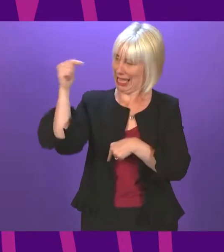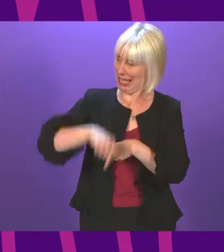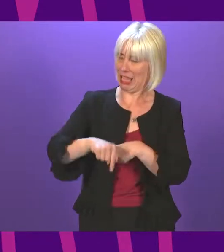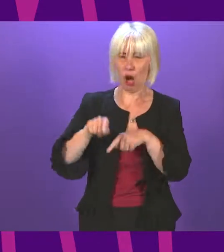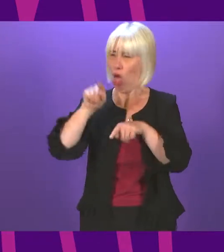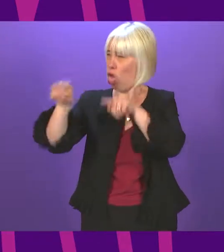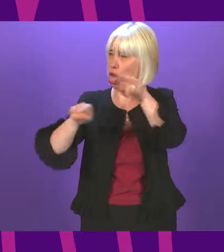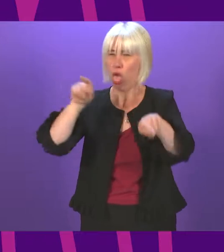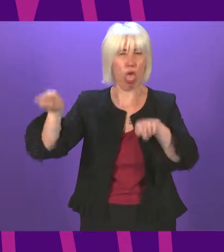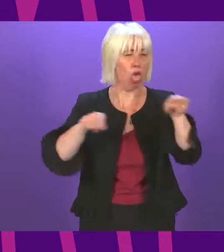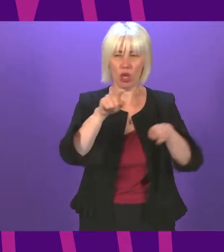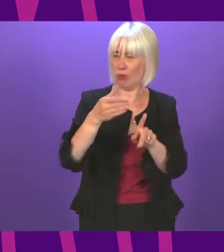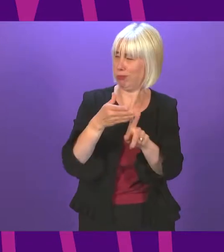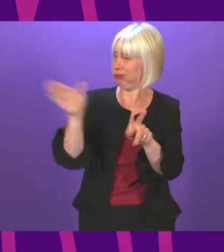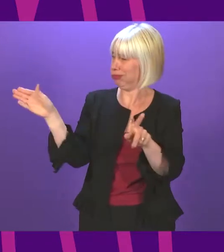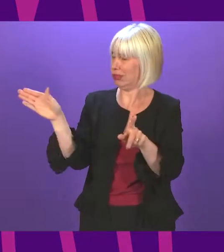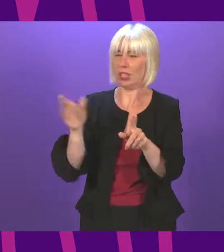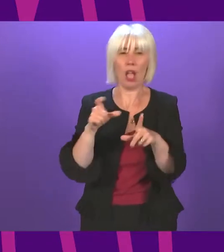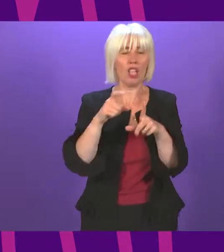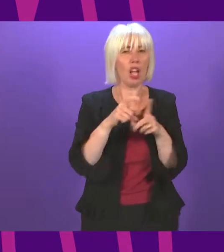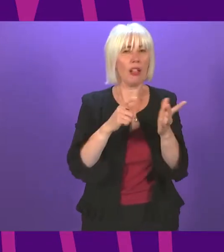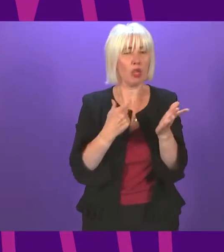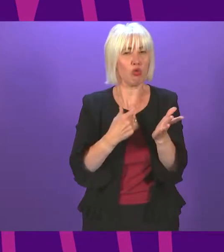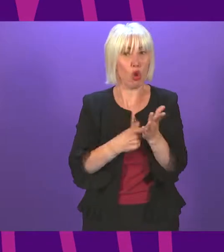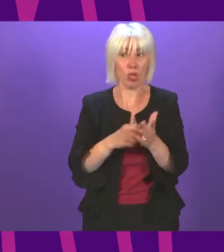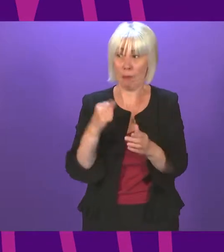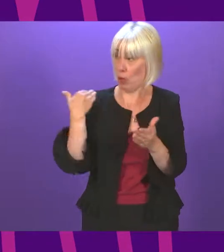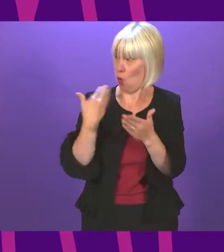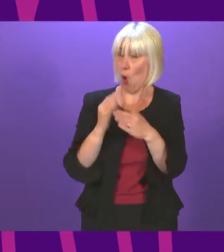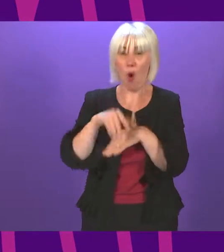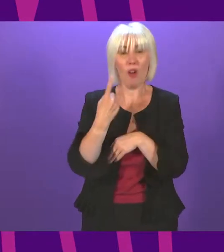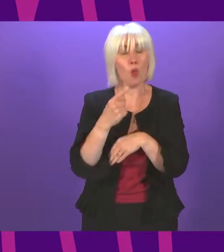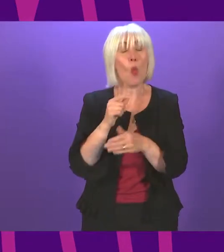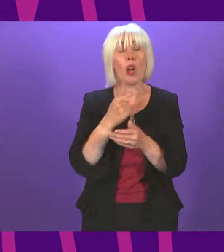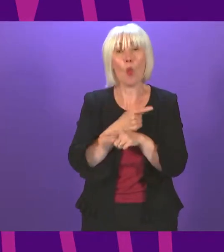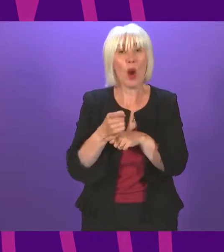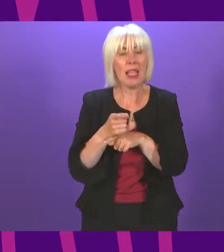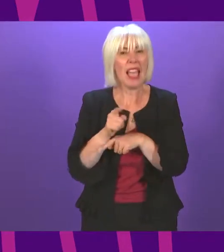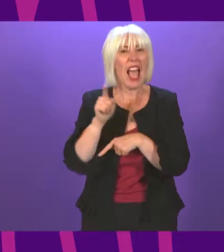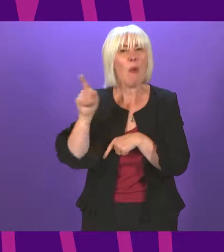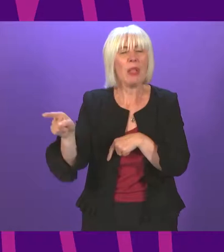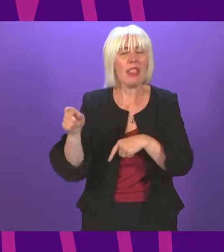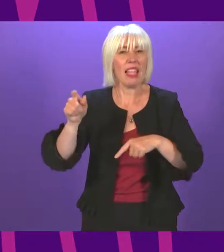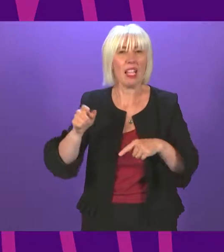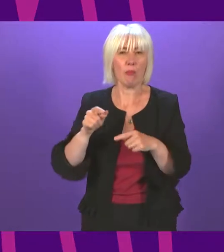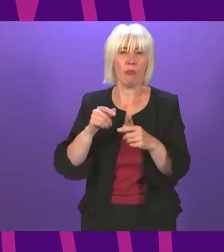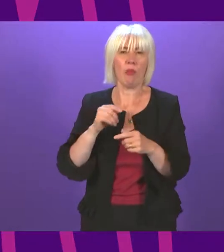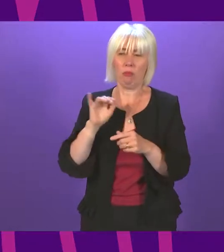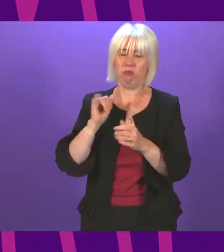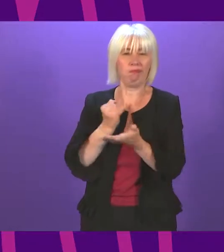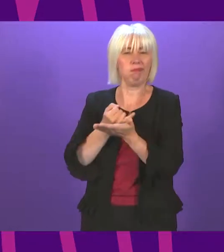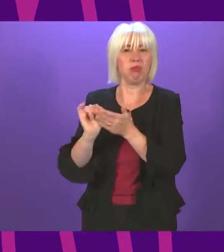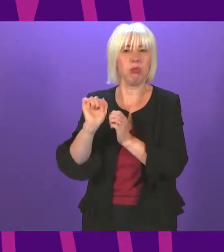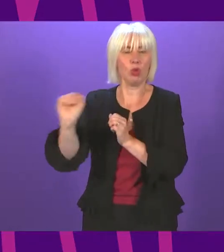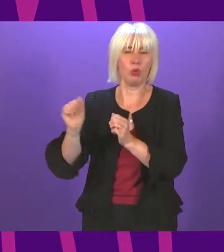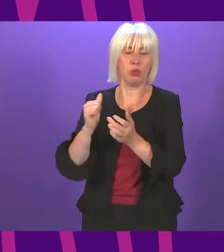others of extremism. Douglas Ross has now had more than a week to apologise for his use of a homophobic dog whistle in response to our announcing this